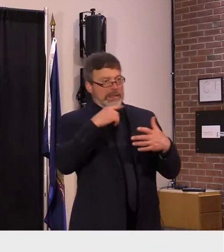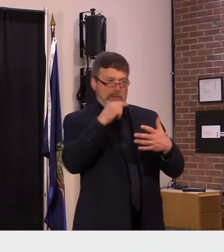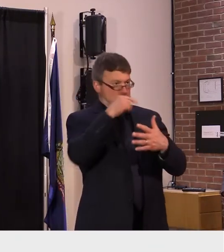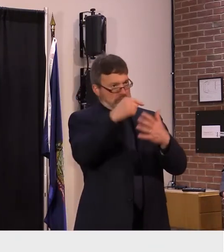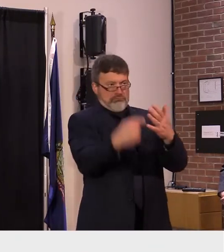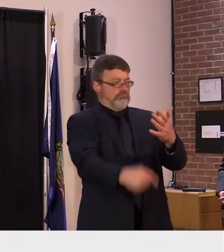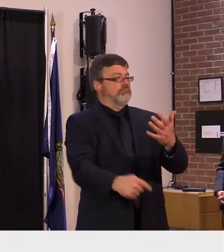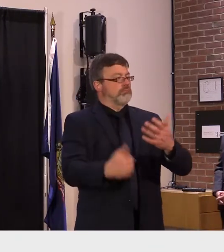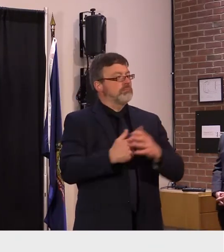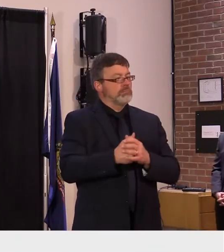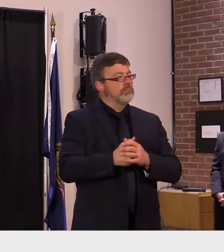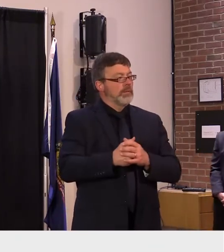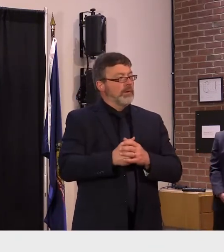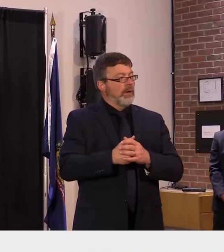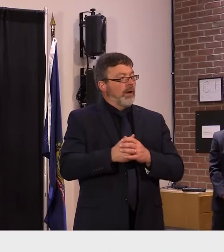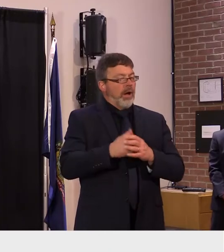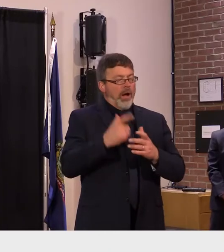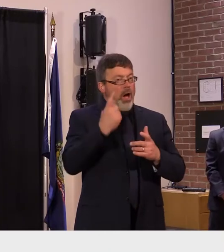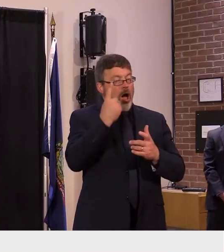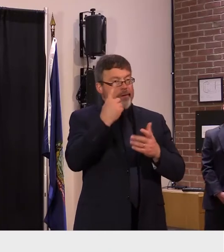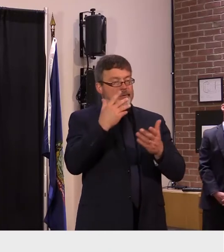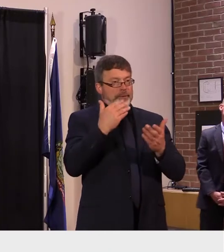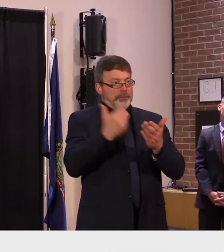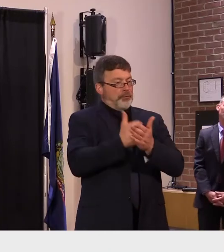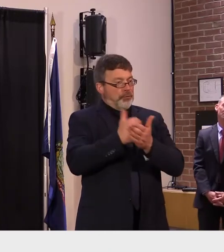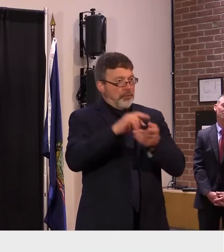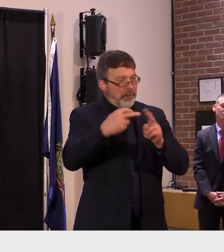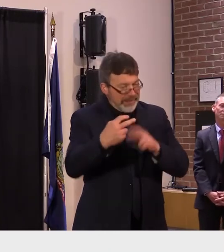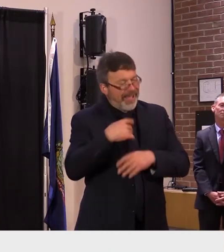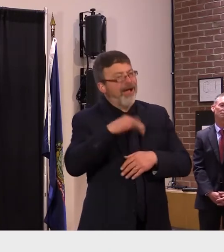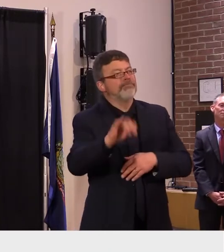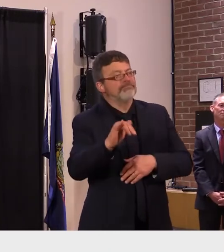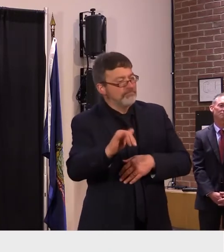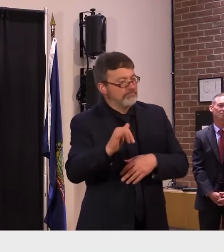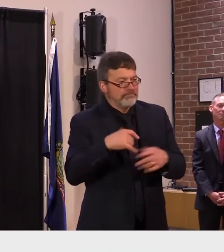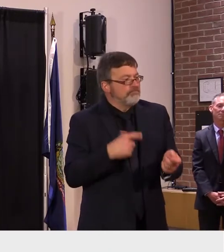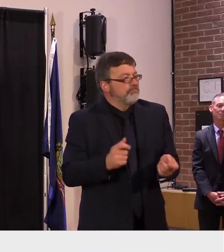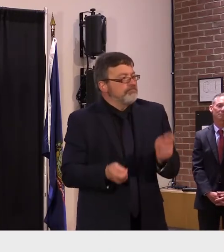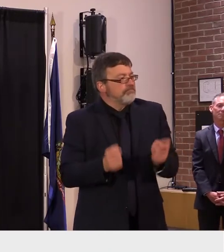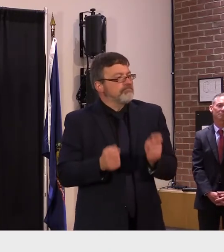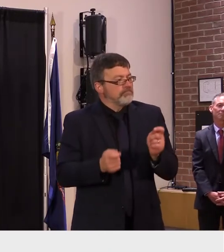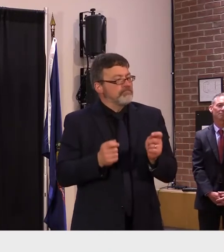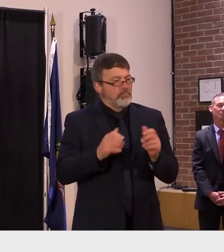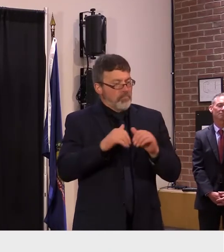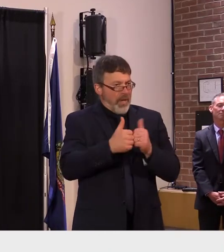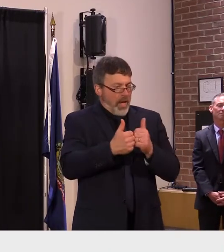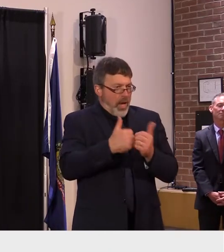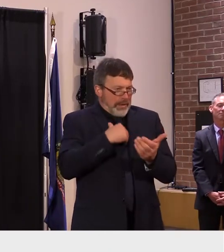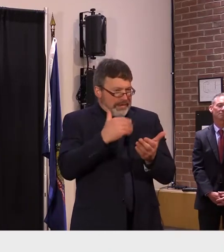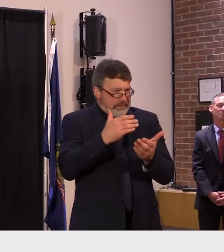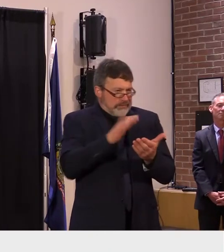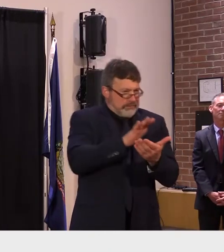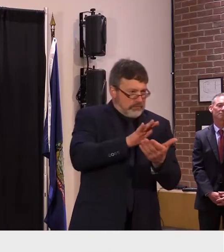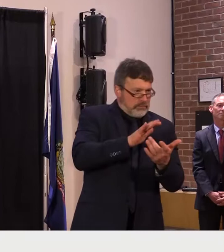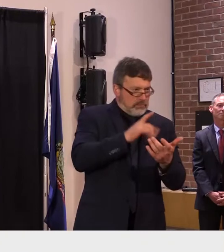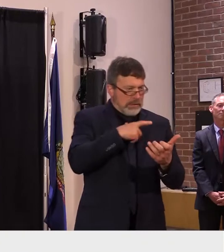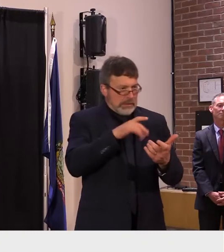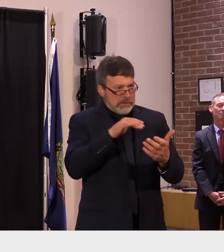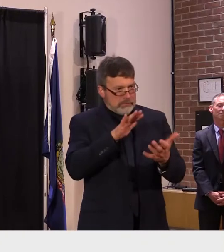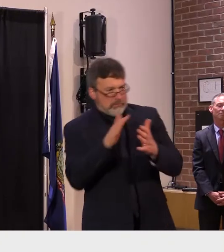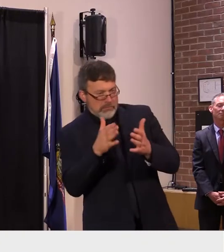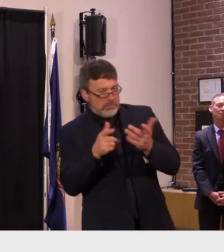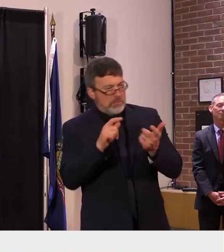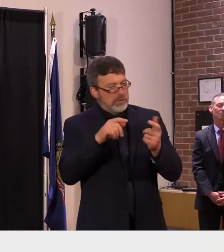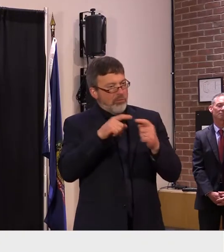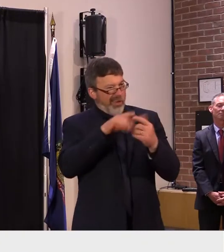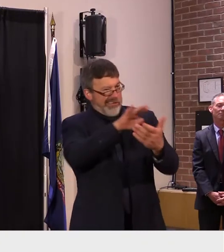these new variants occurred it was a completely different strategy and management plan and that